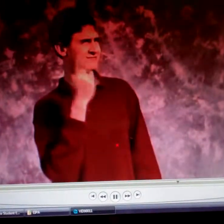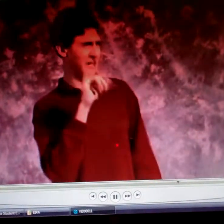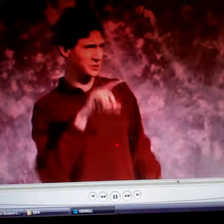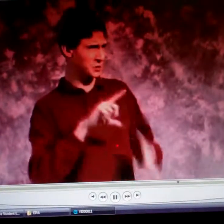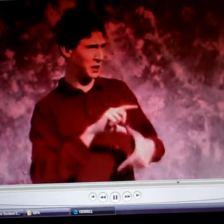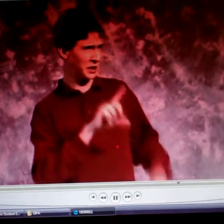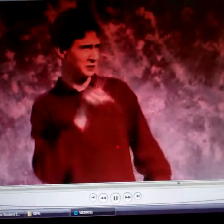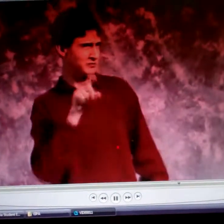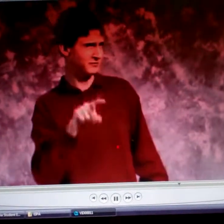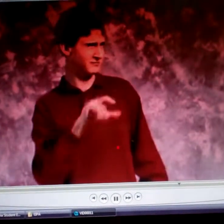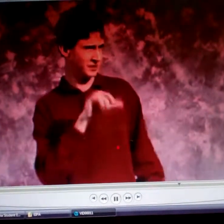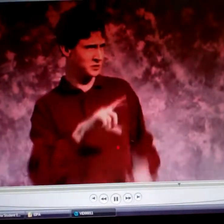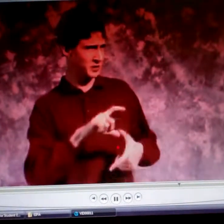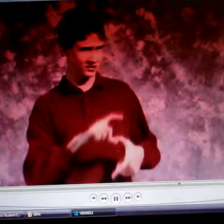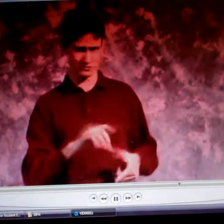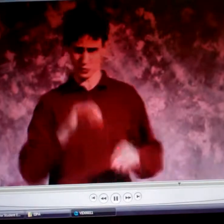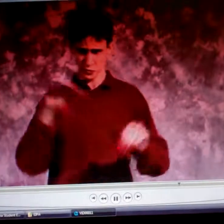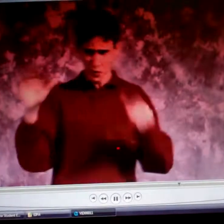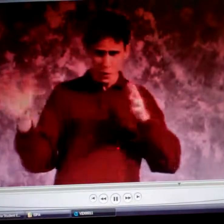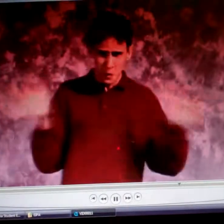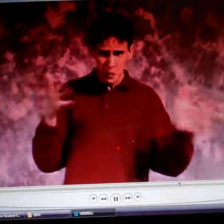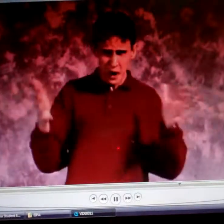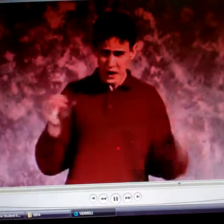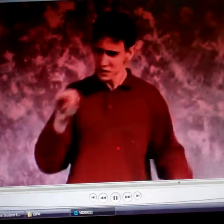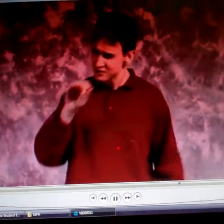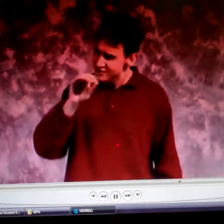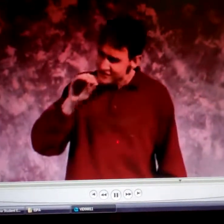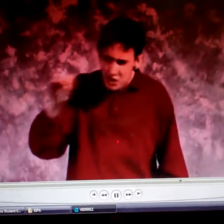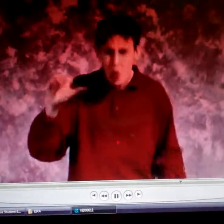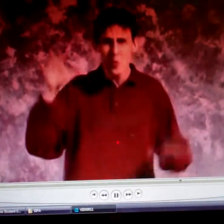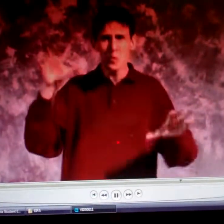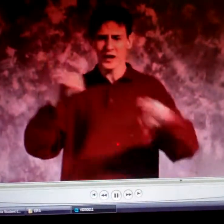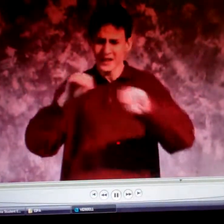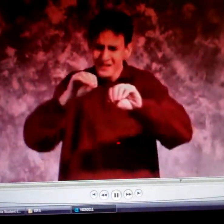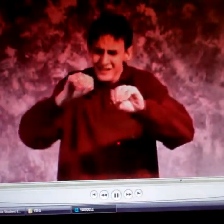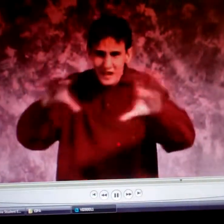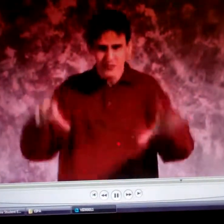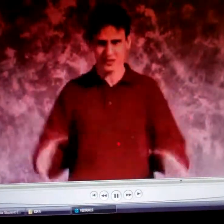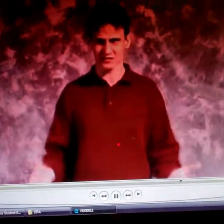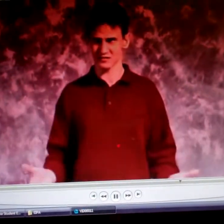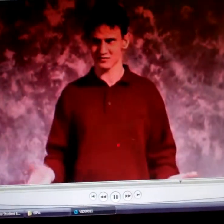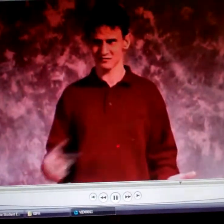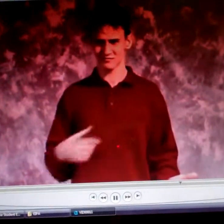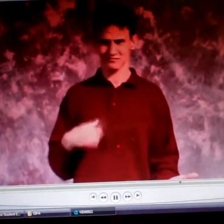And I saw the curvy tornado, and... I was shocked, because there was no wind or nothing.